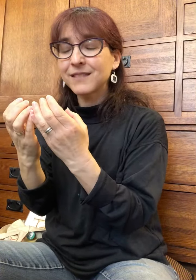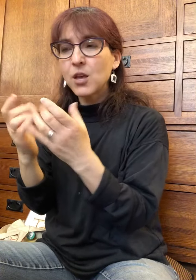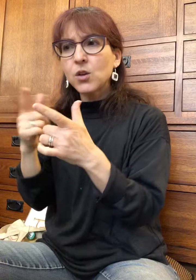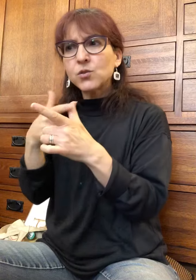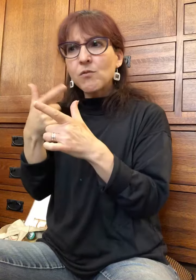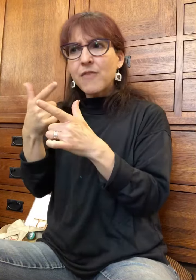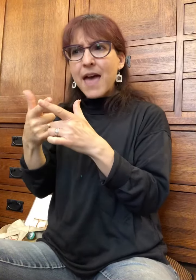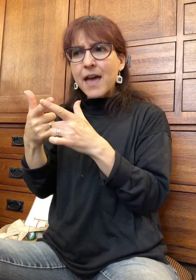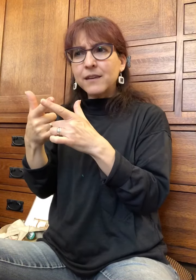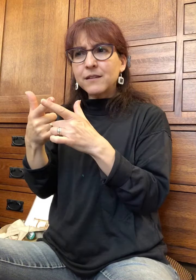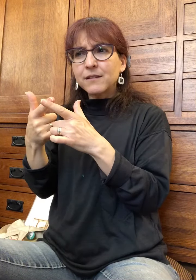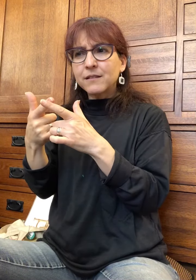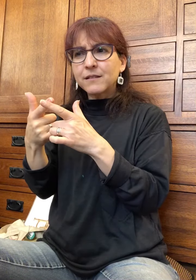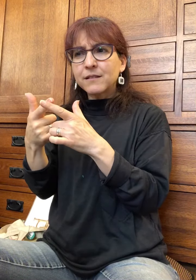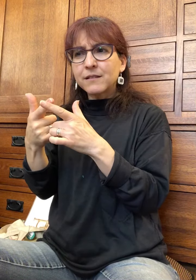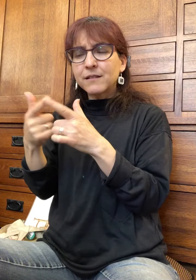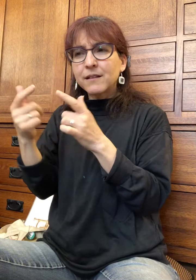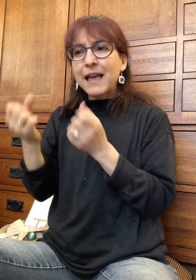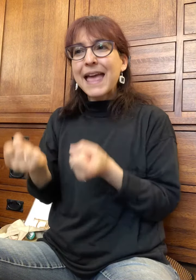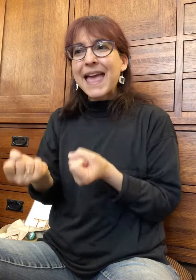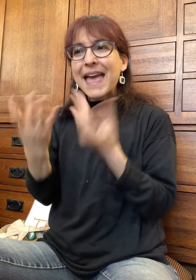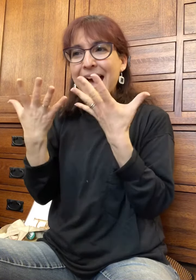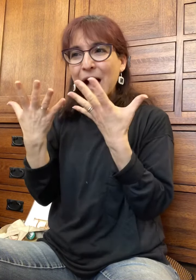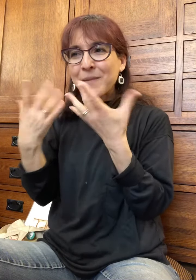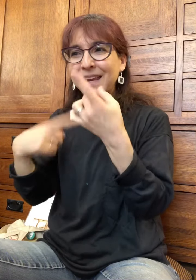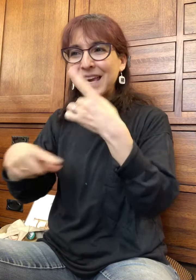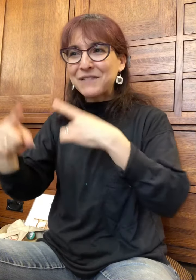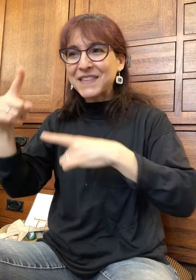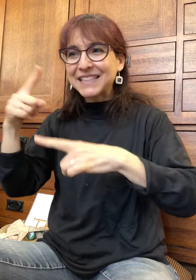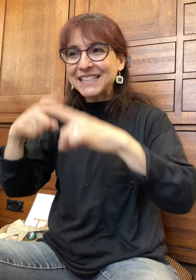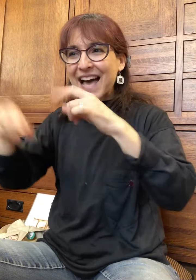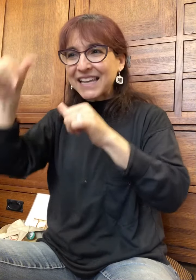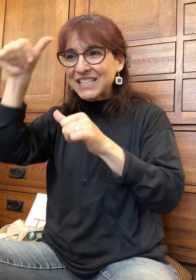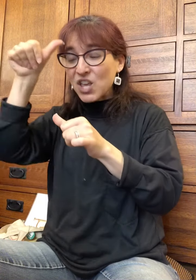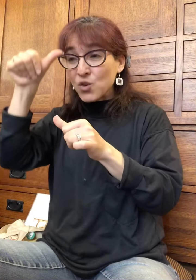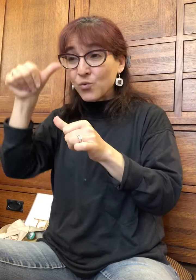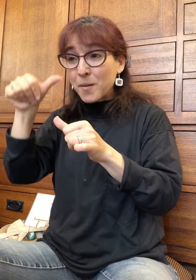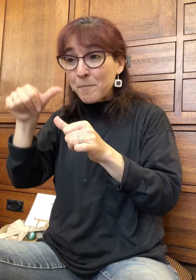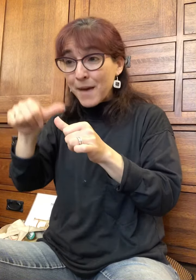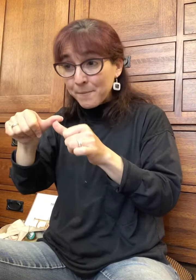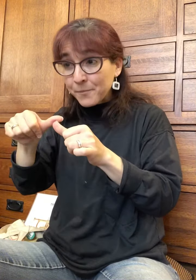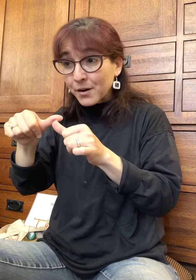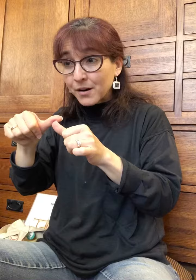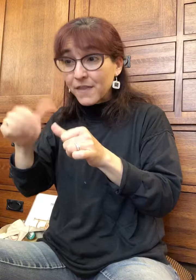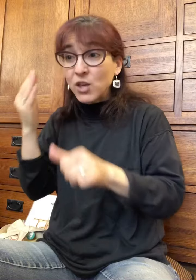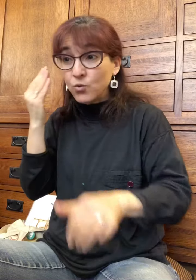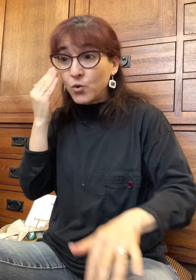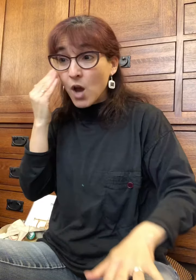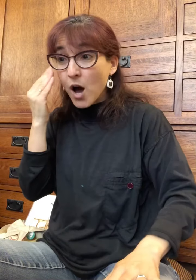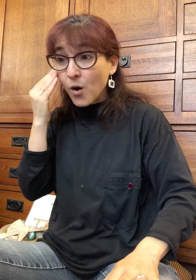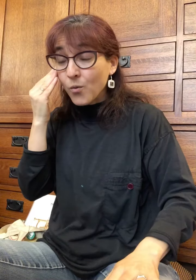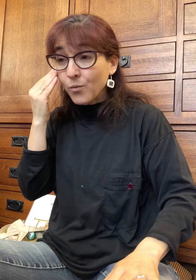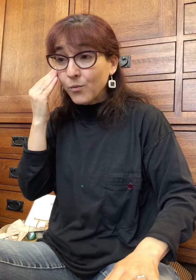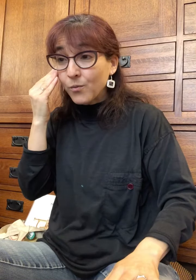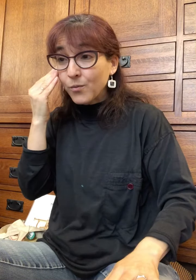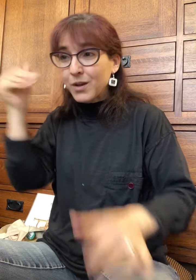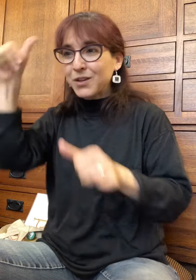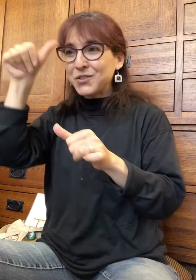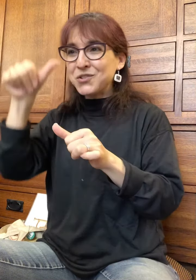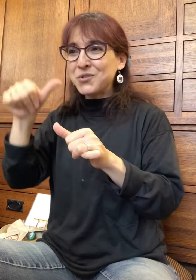So then, how many of the signs that you remember, that you know, do you